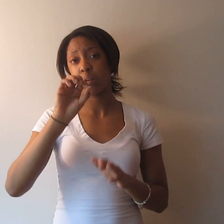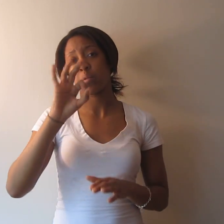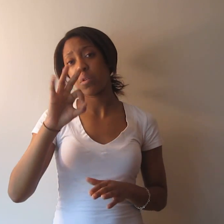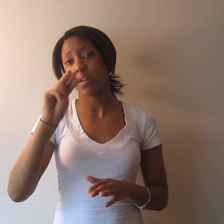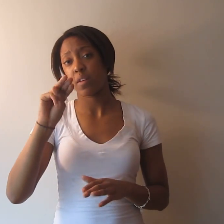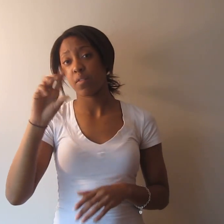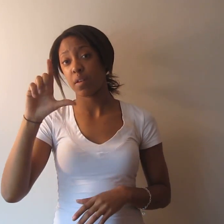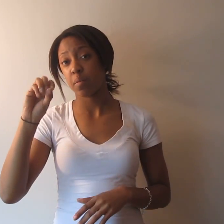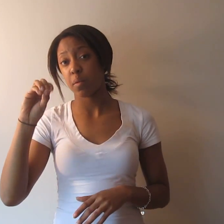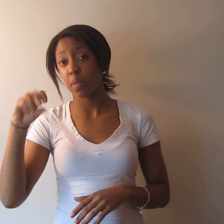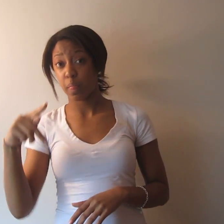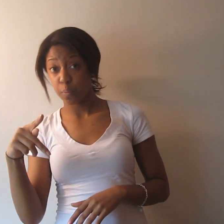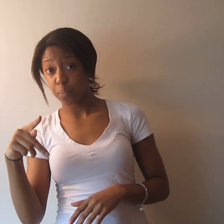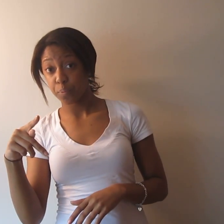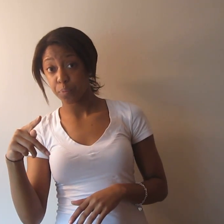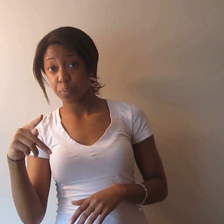And will the company provide that for you?